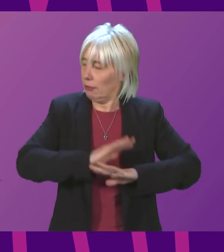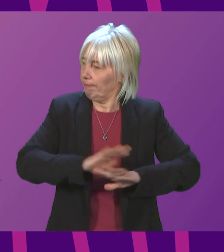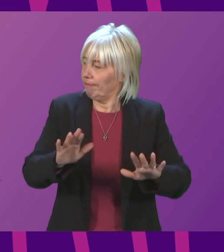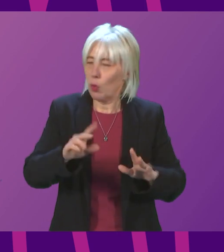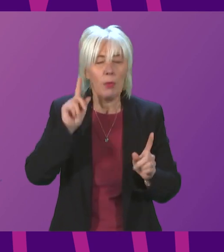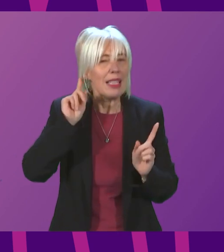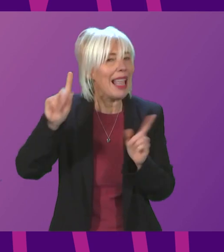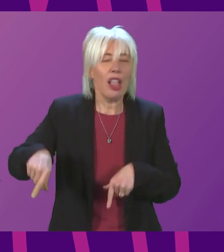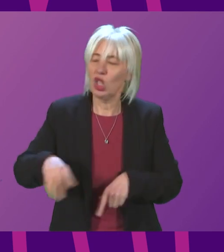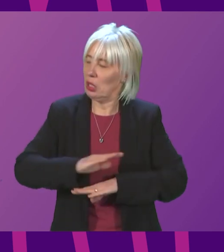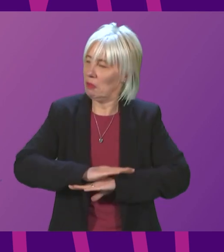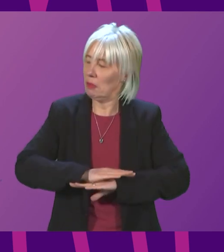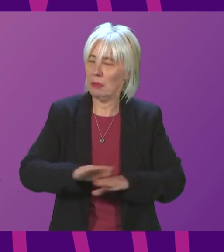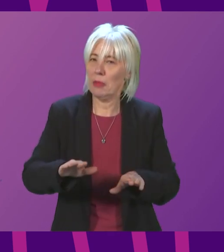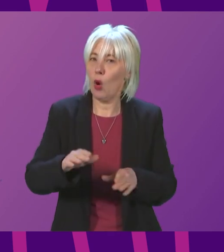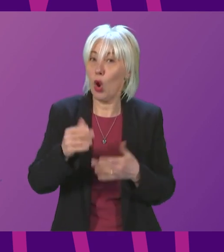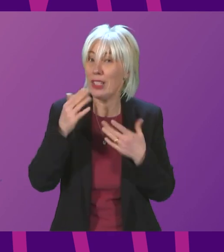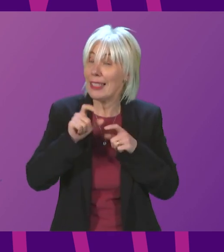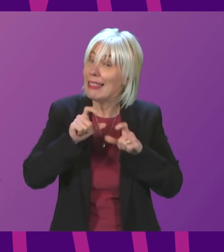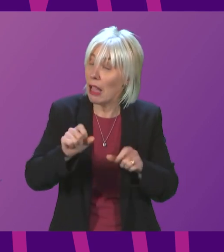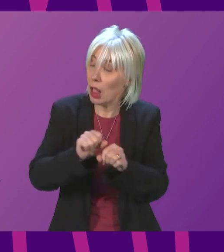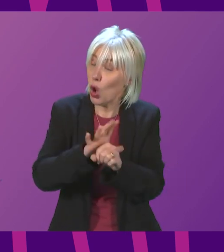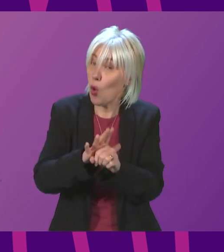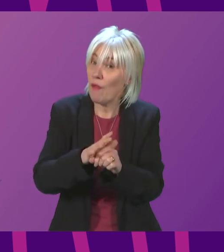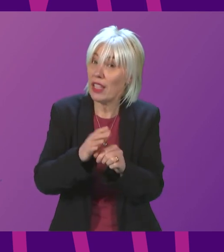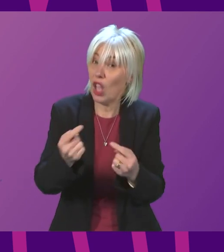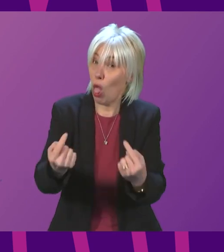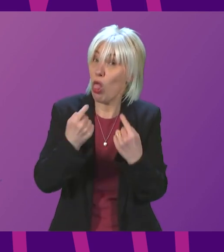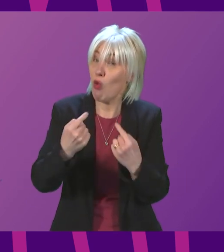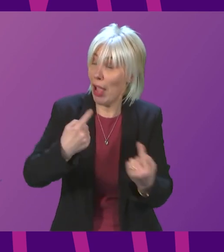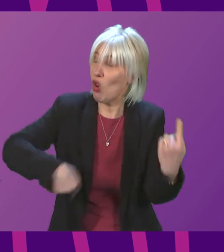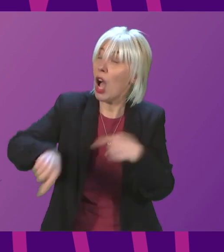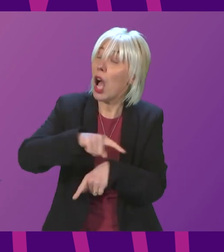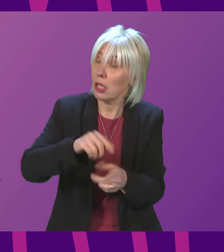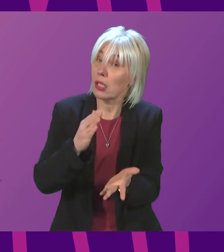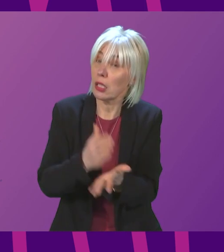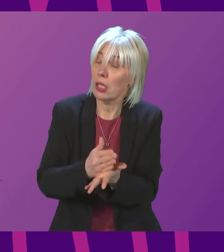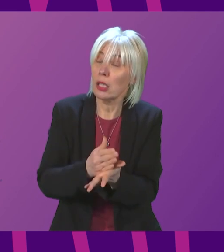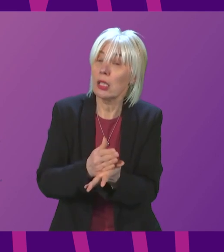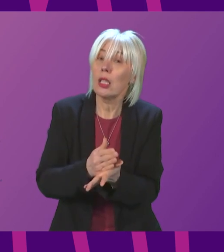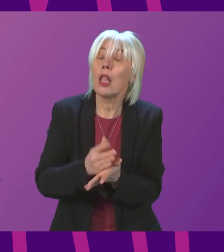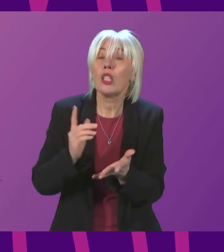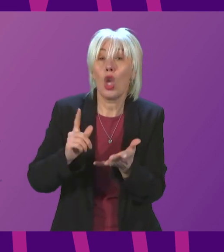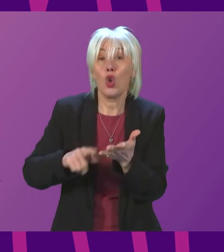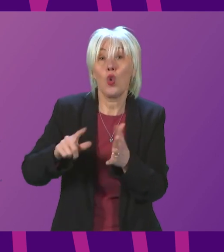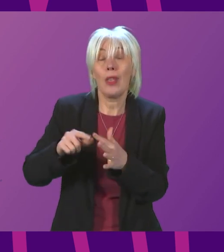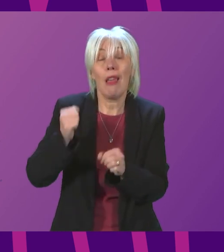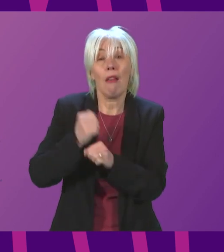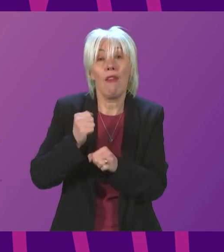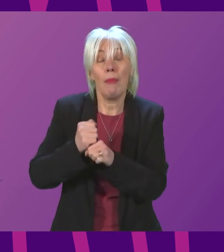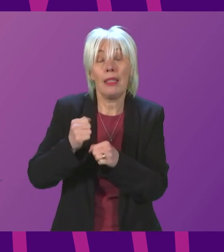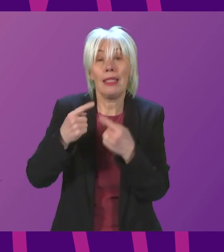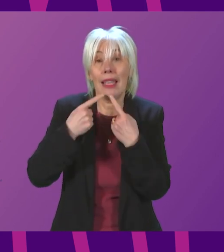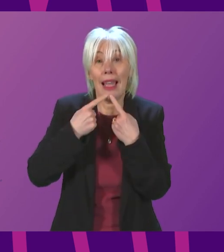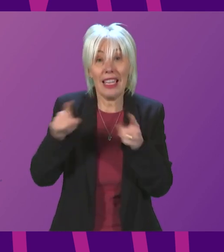negligence, given the threats that COVID still presents to us. Instead, we had an announcement from the UK government yesterday of what they